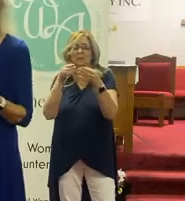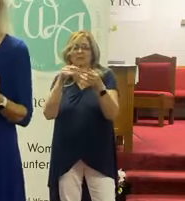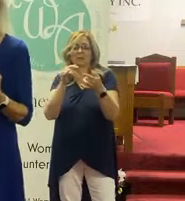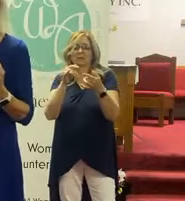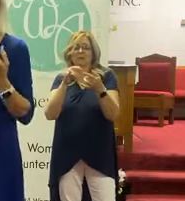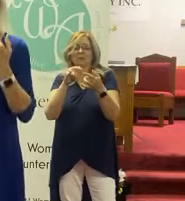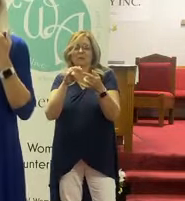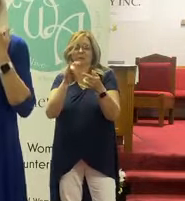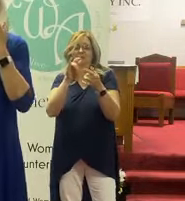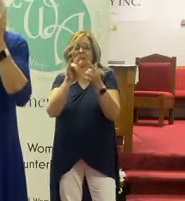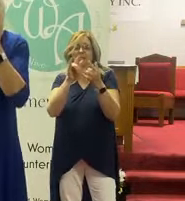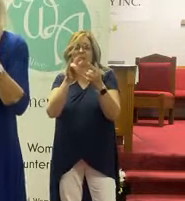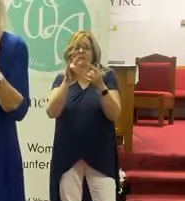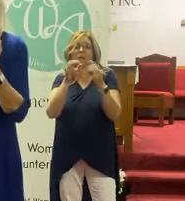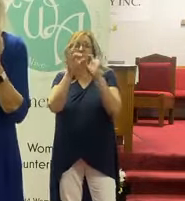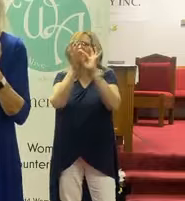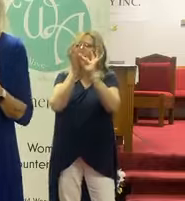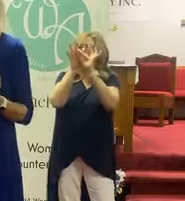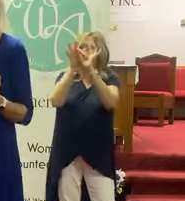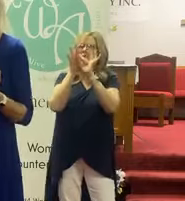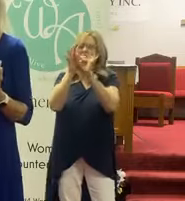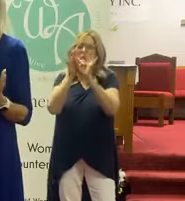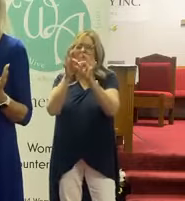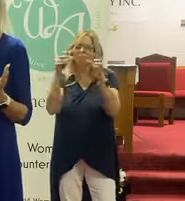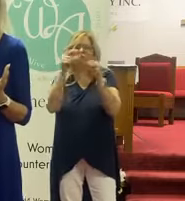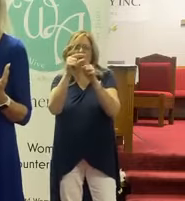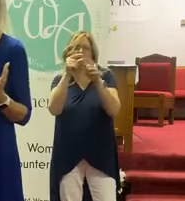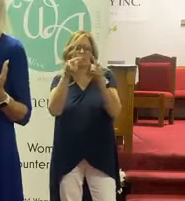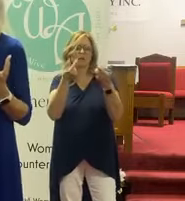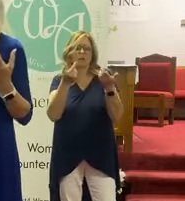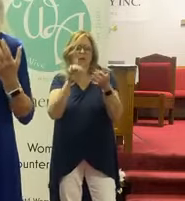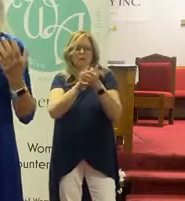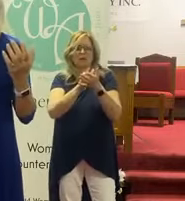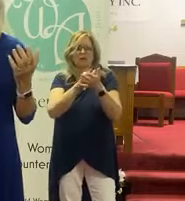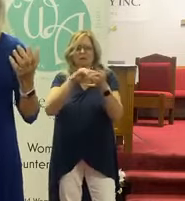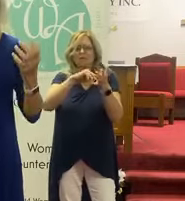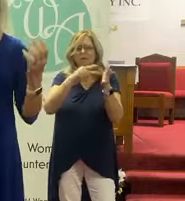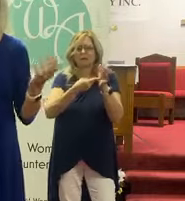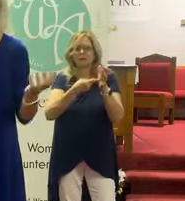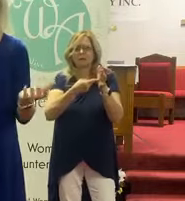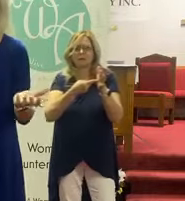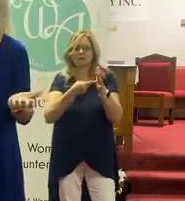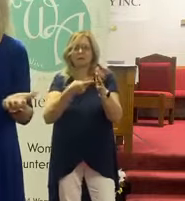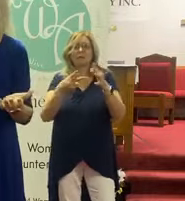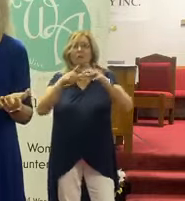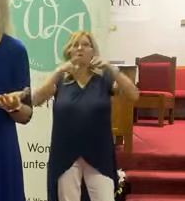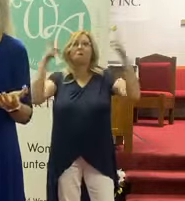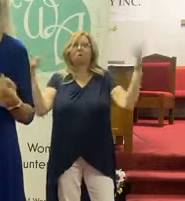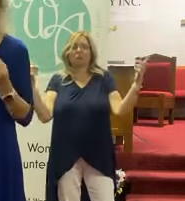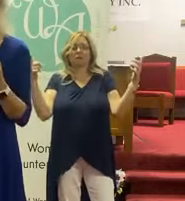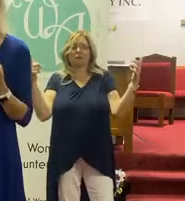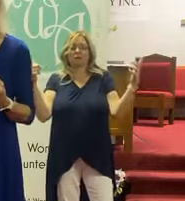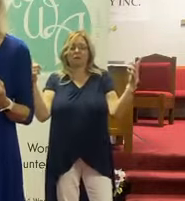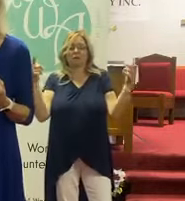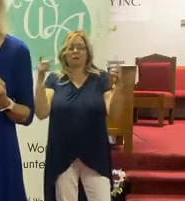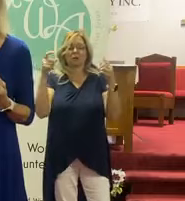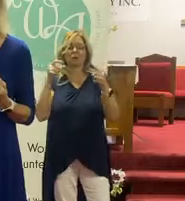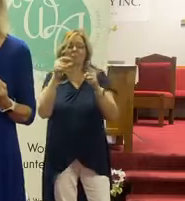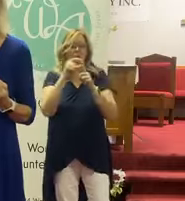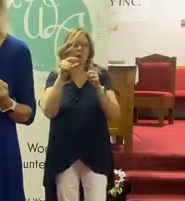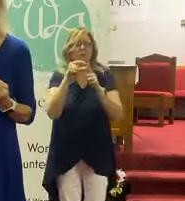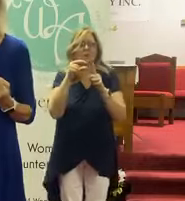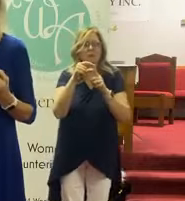term. It's a relationship with God. Worship can be almighty. It can be a word.